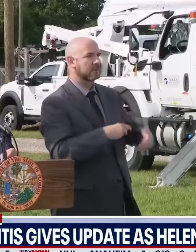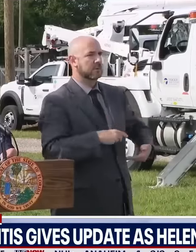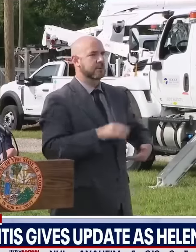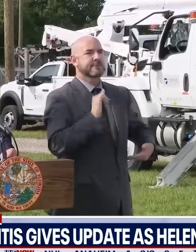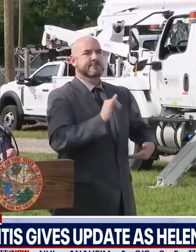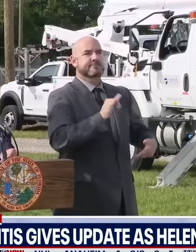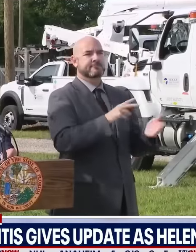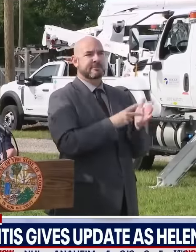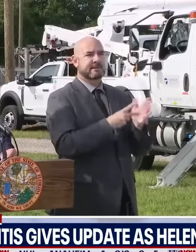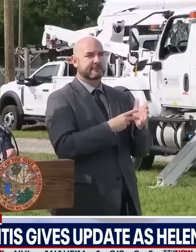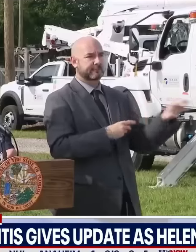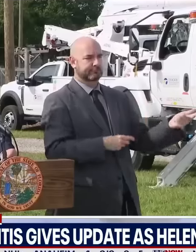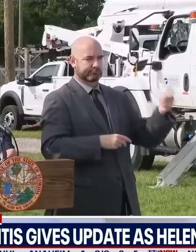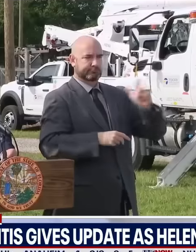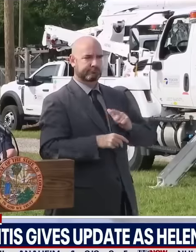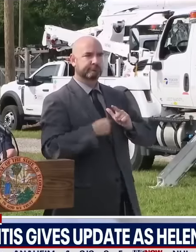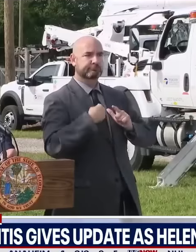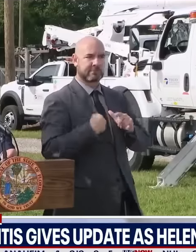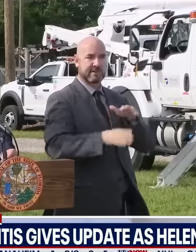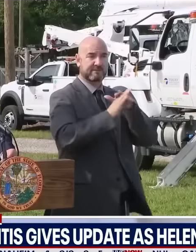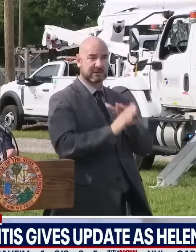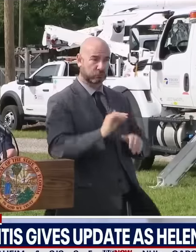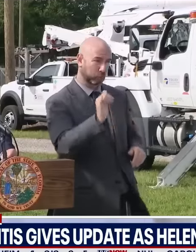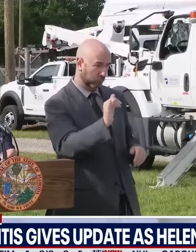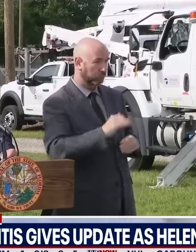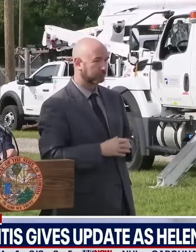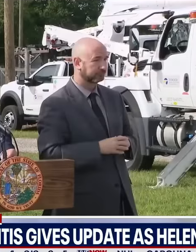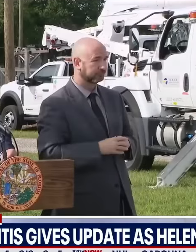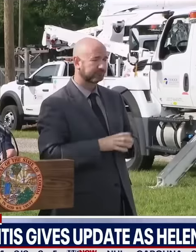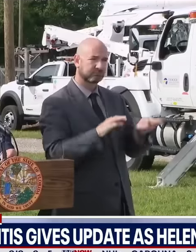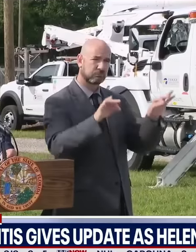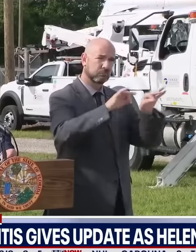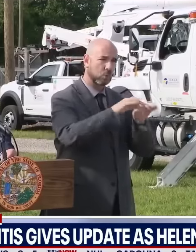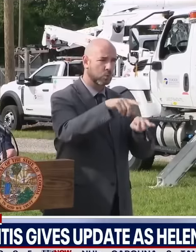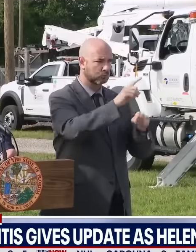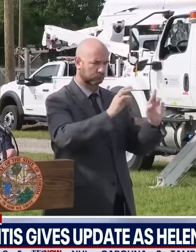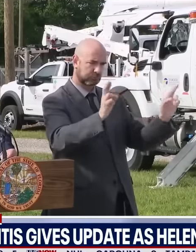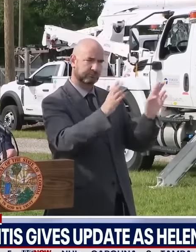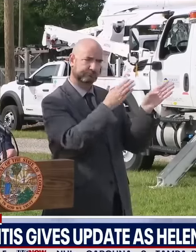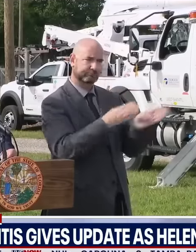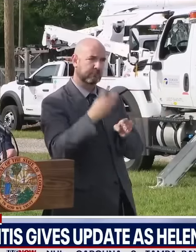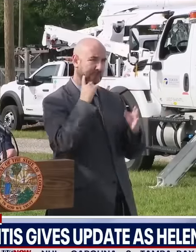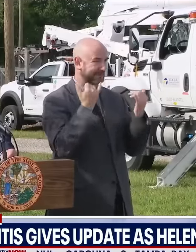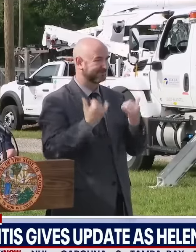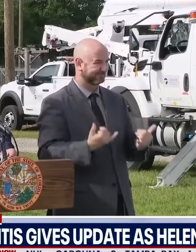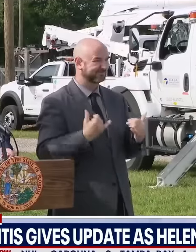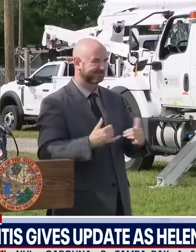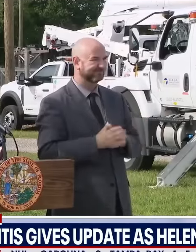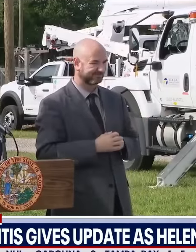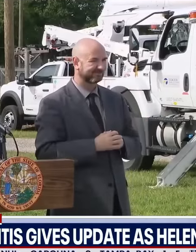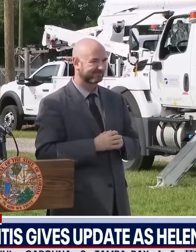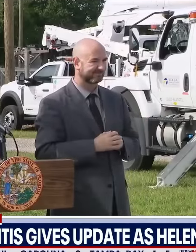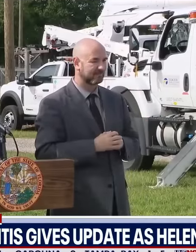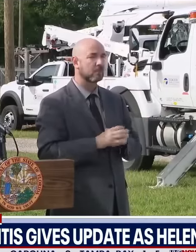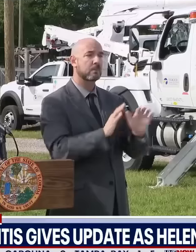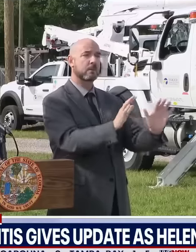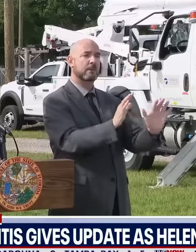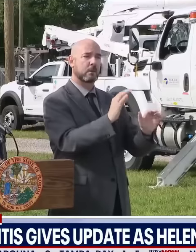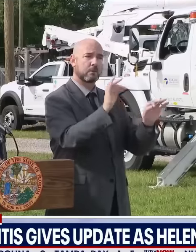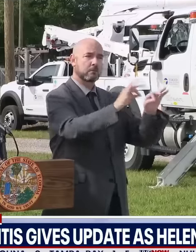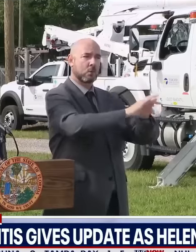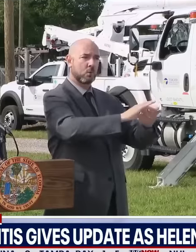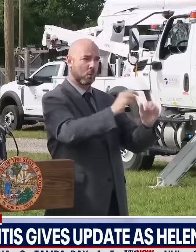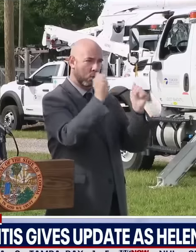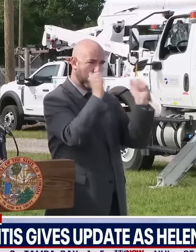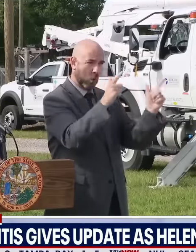is kind of the time where you would need to do that. So we want to make sure that everybody is safe. Just listen to the information. We try